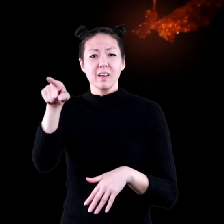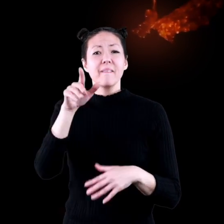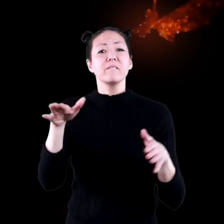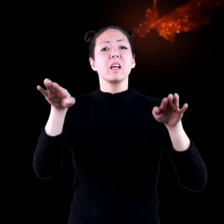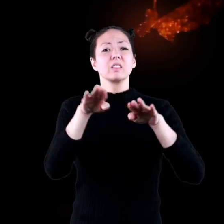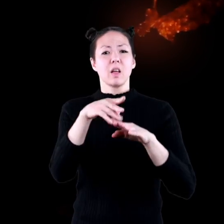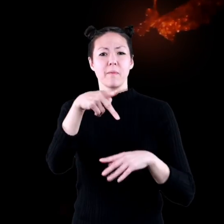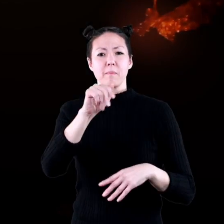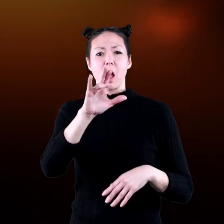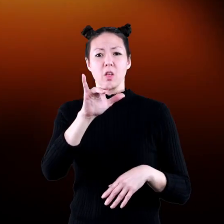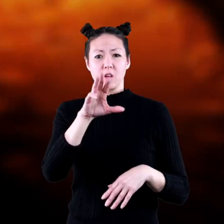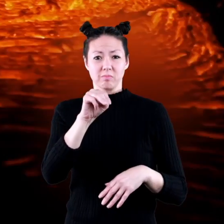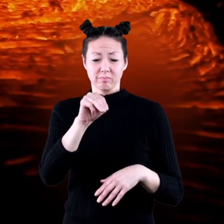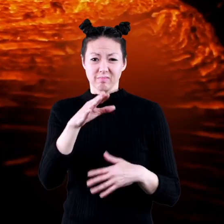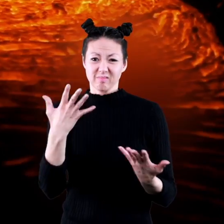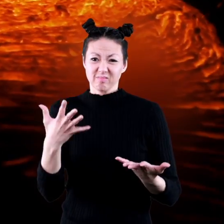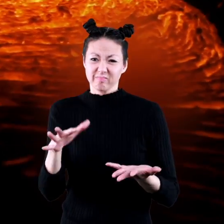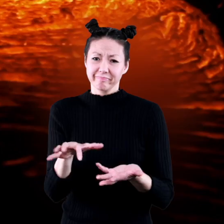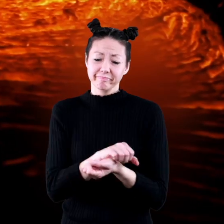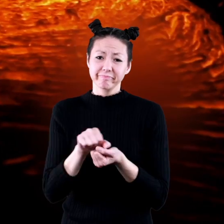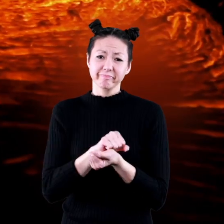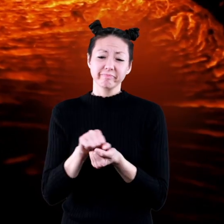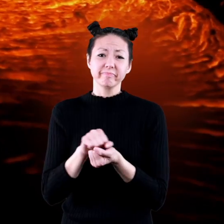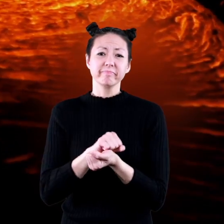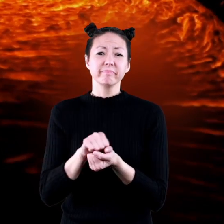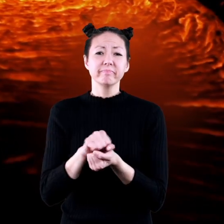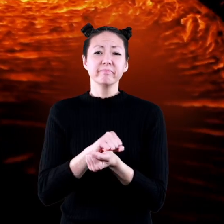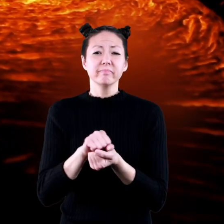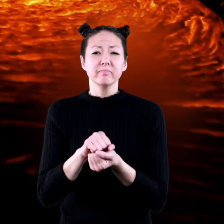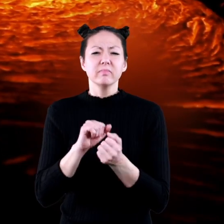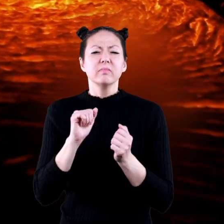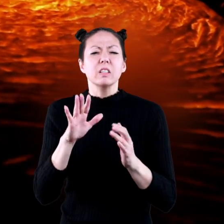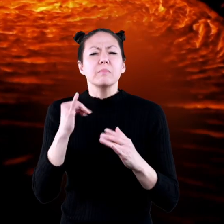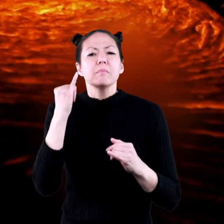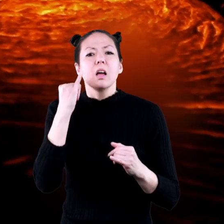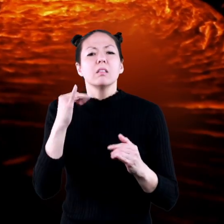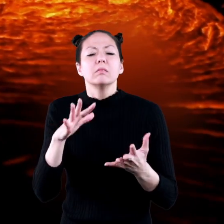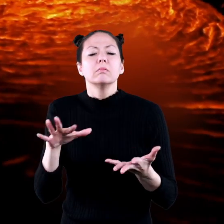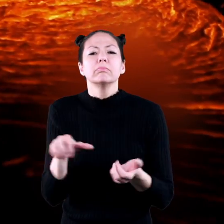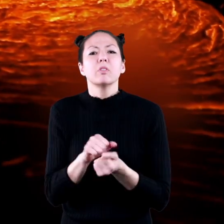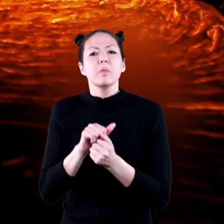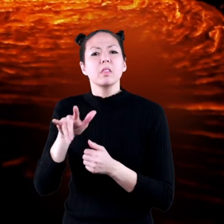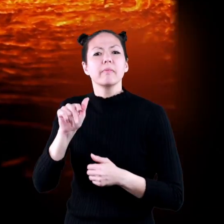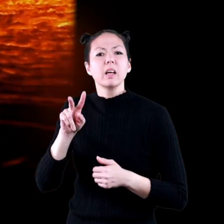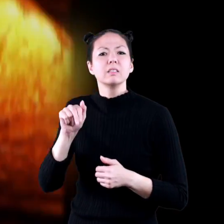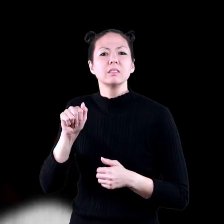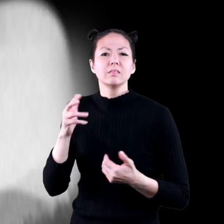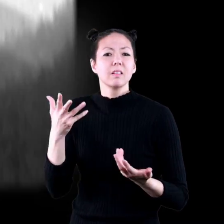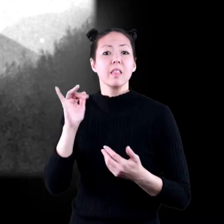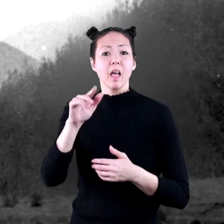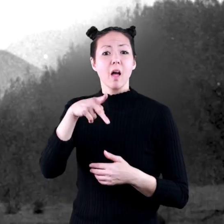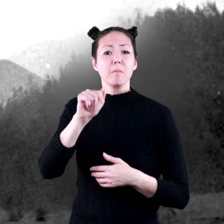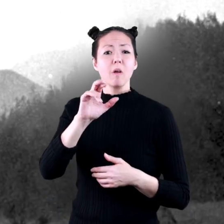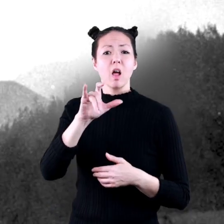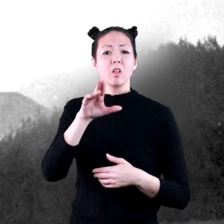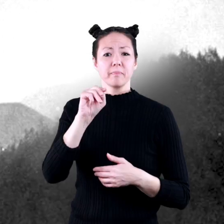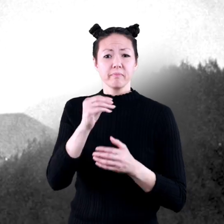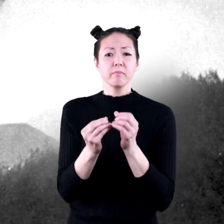Paracutin and San Juan, which were destroyed. Can you imagine how awful that would be? The Paracutin volcano